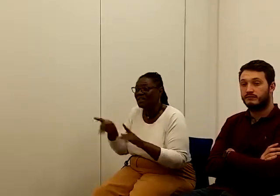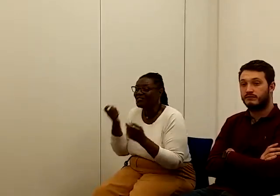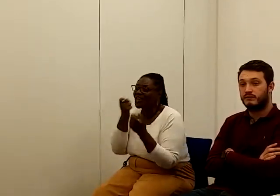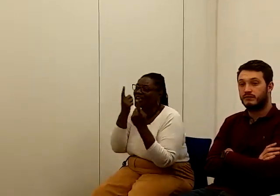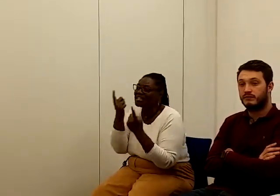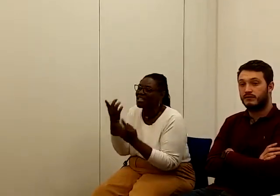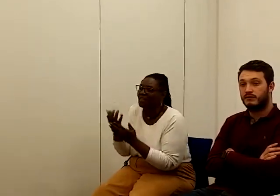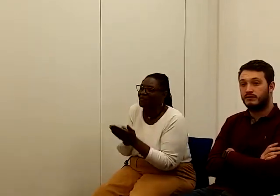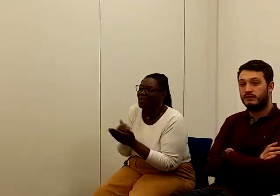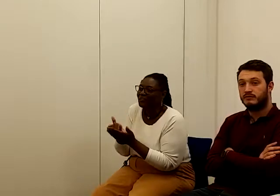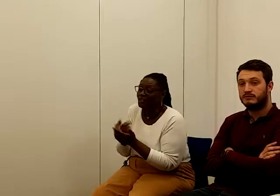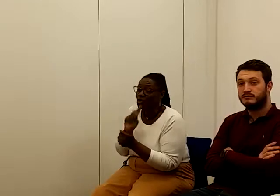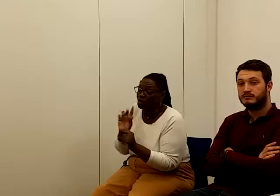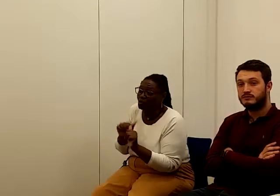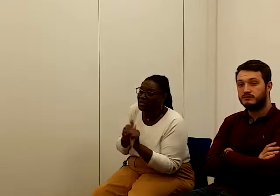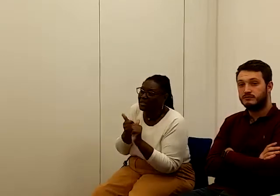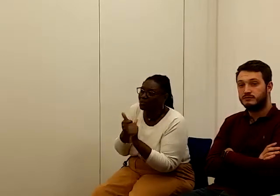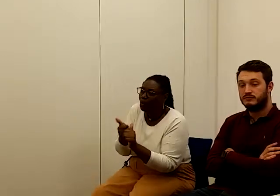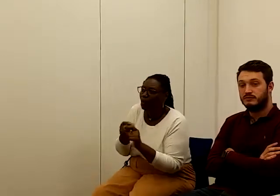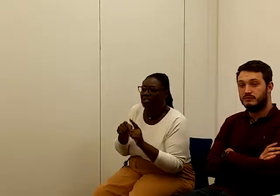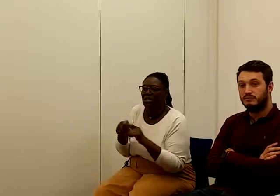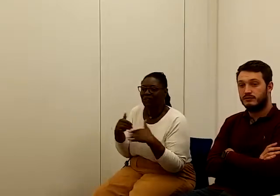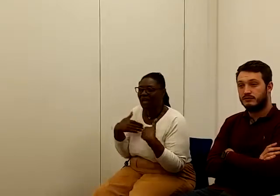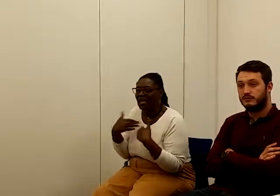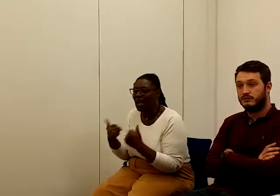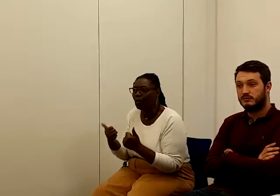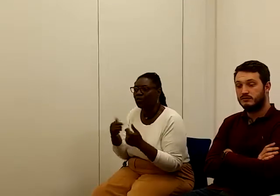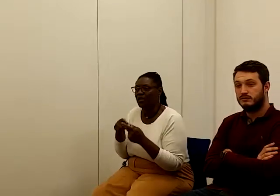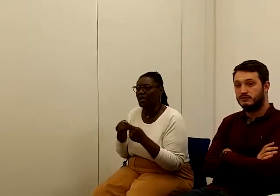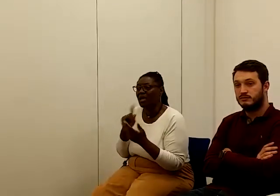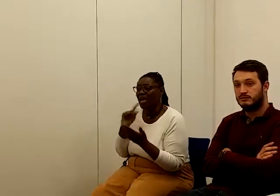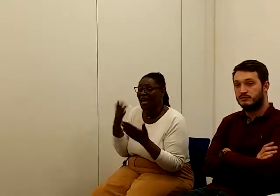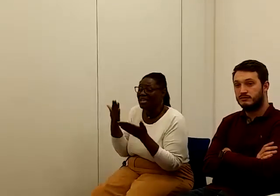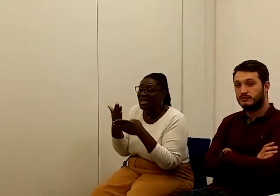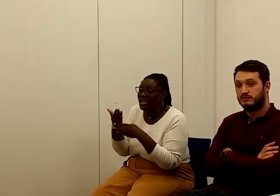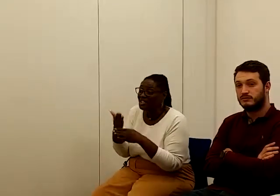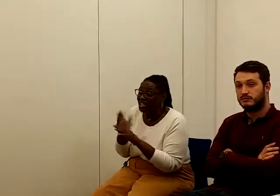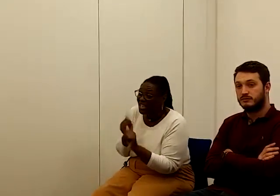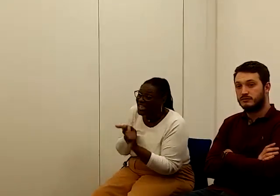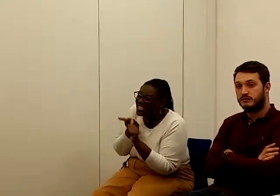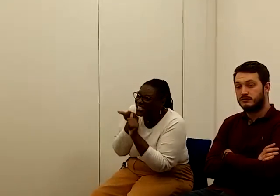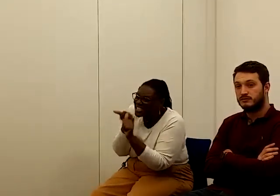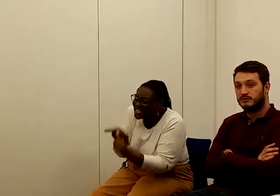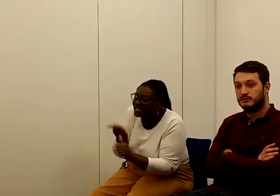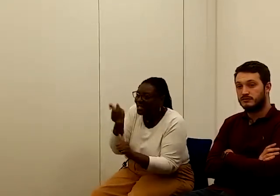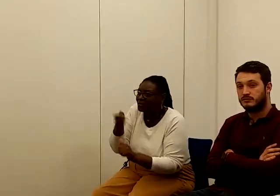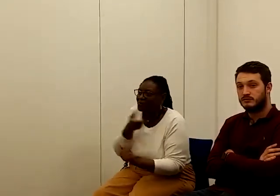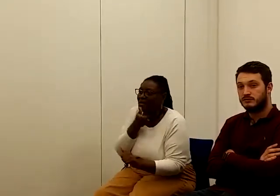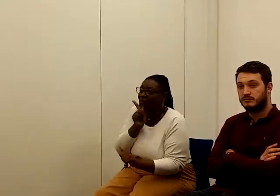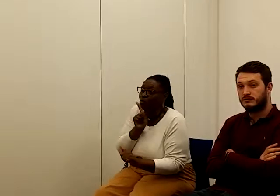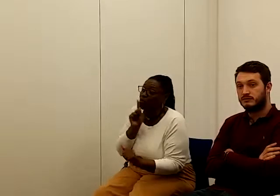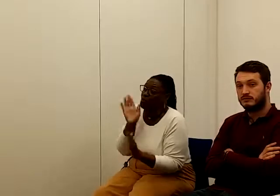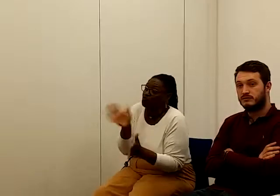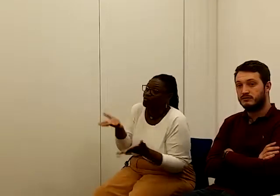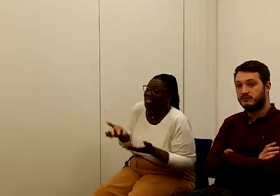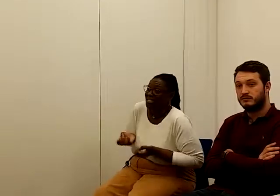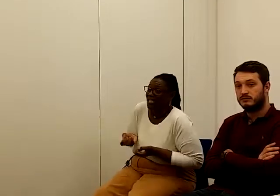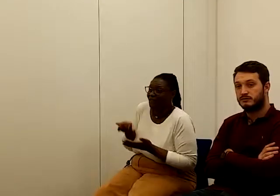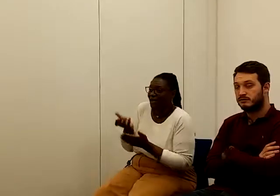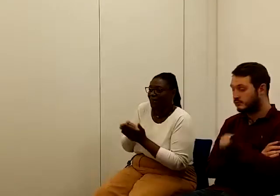benefits to be supportive and healthy and actually assistive to people who receive the benefits to improve their